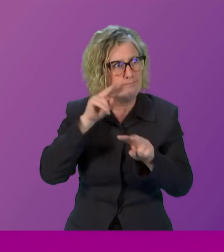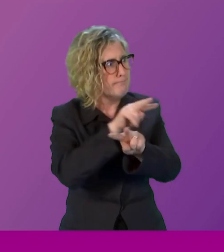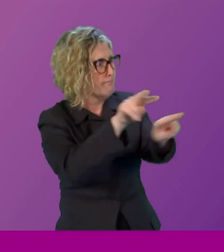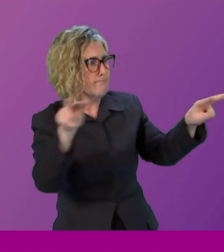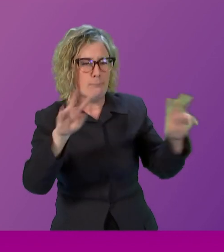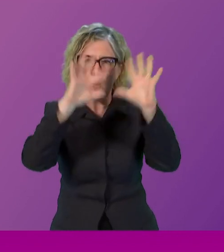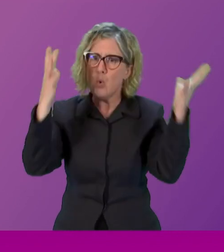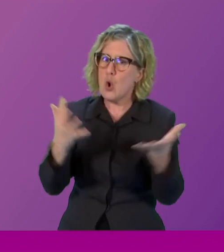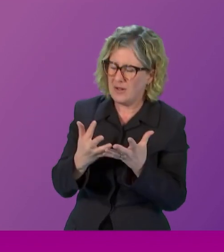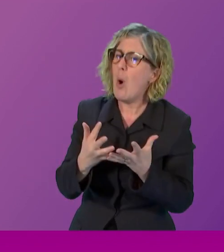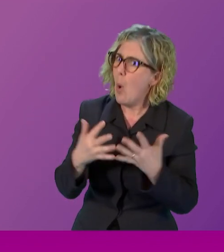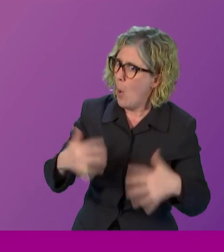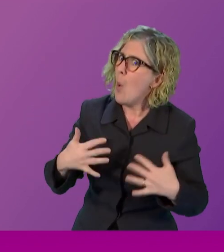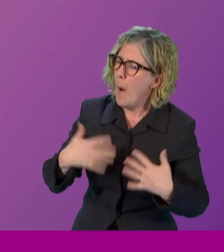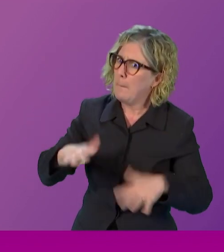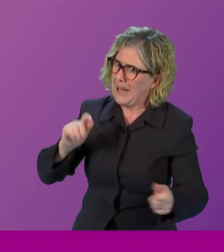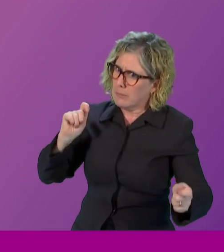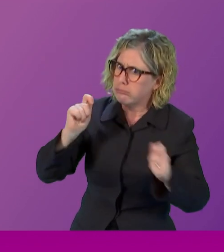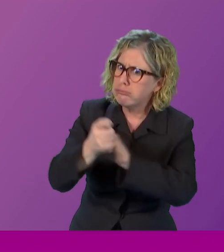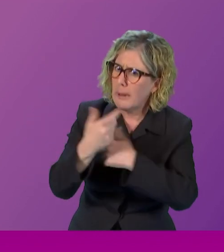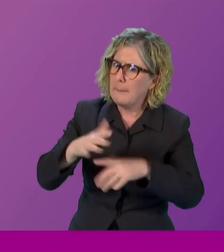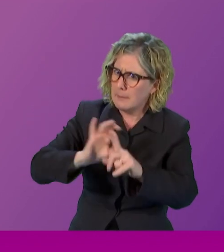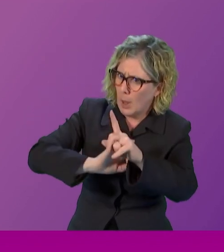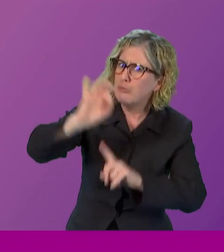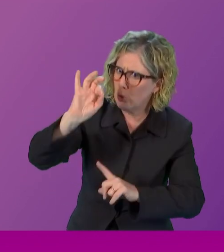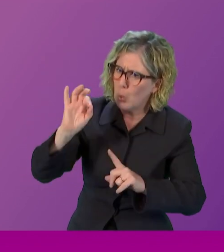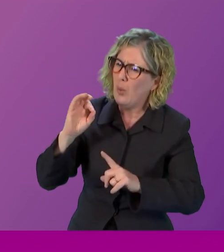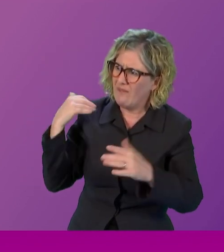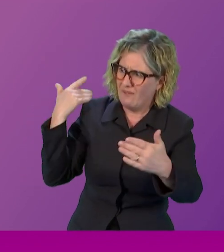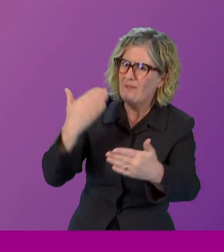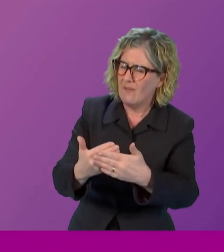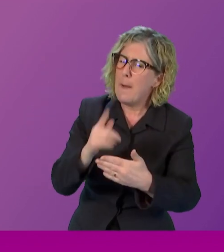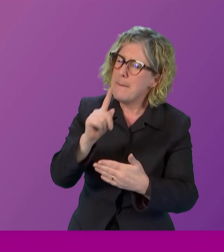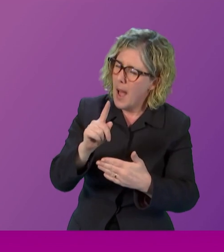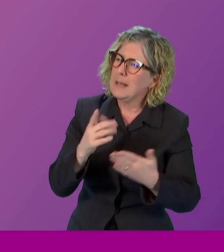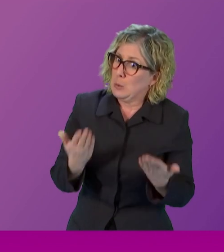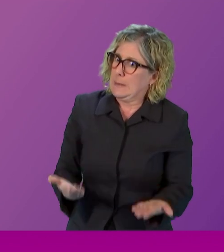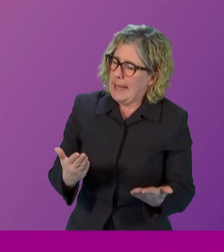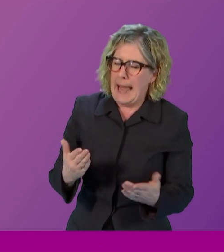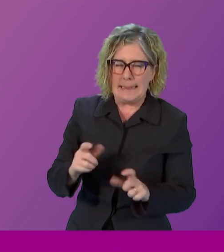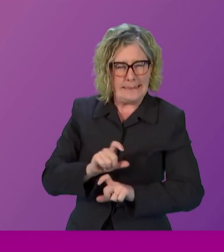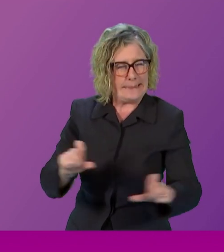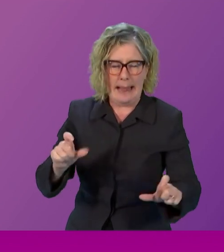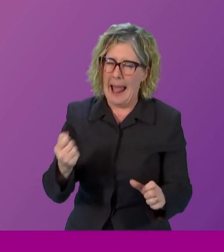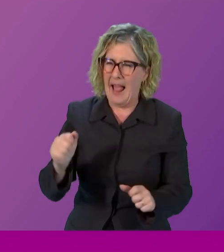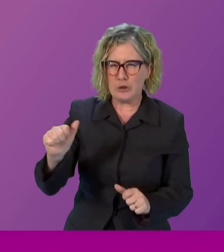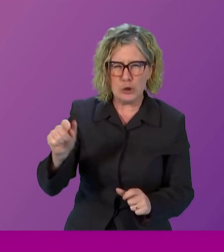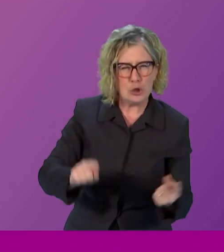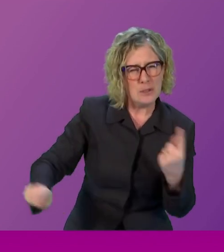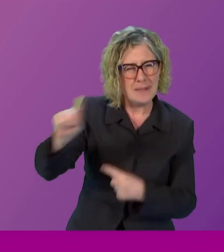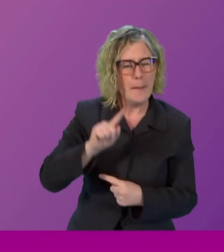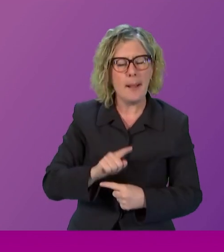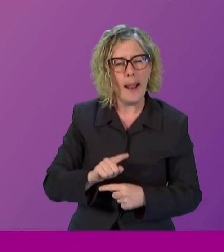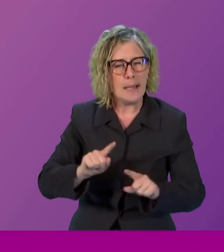is progress to be really proud of and I'll come back to that in a second but there's also today real pushback and there are